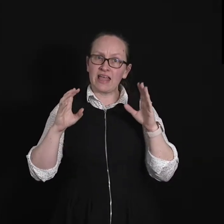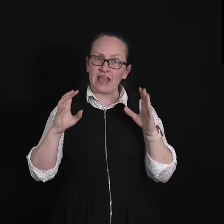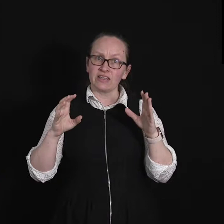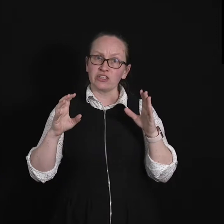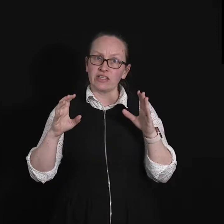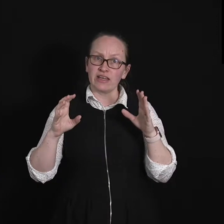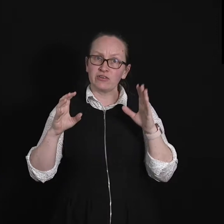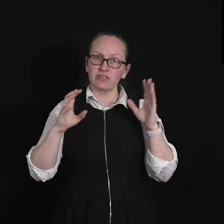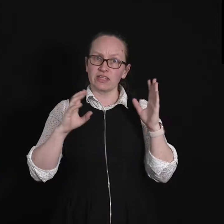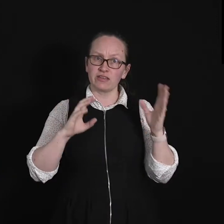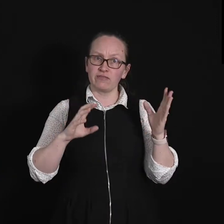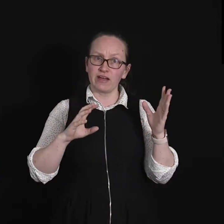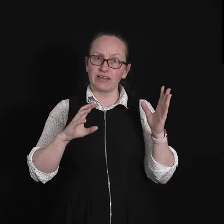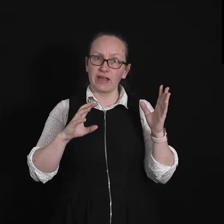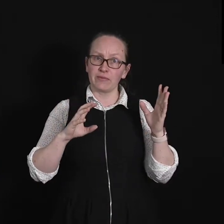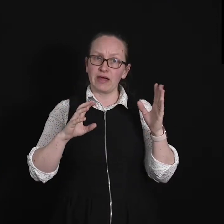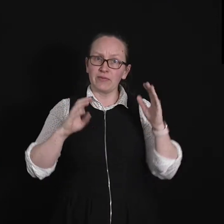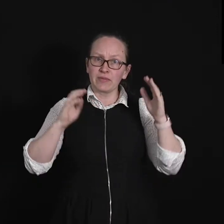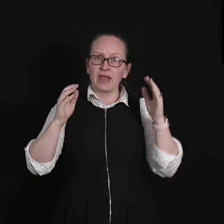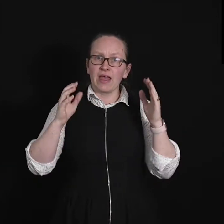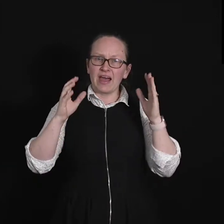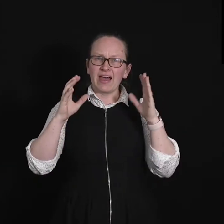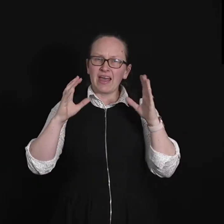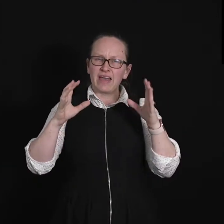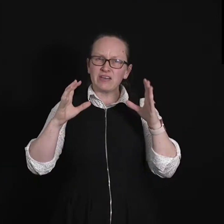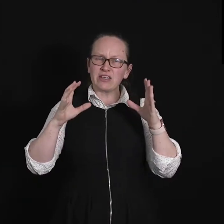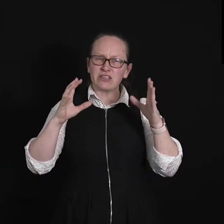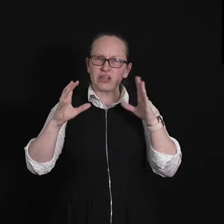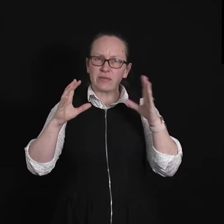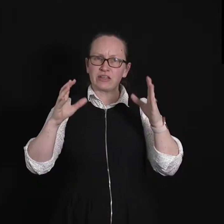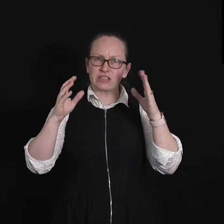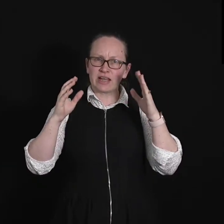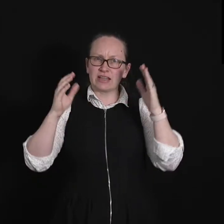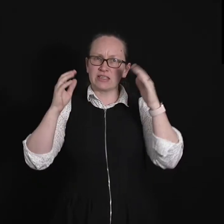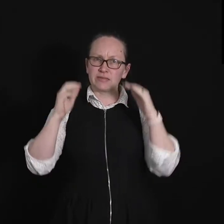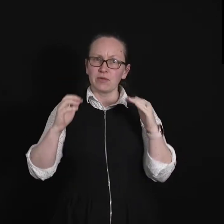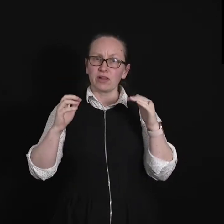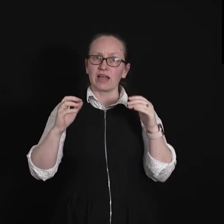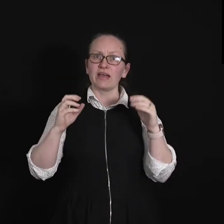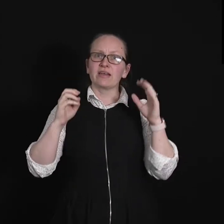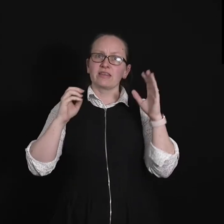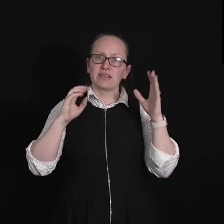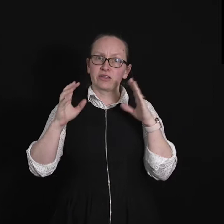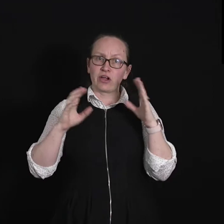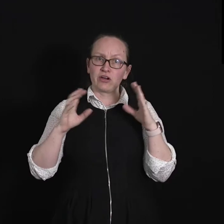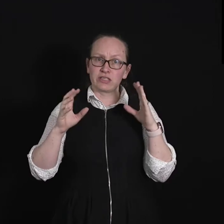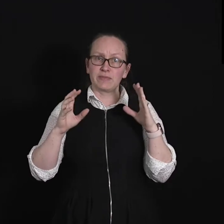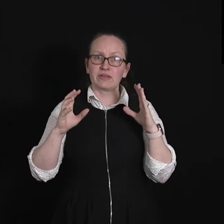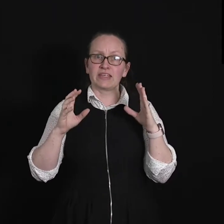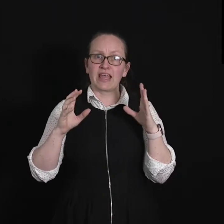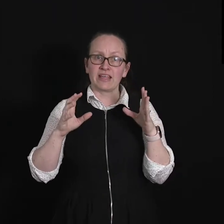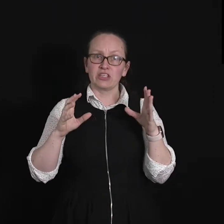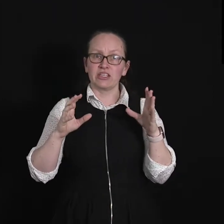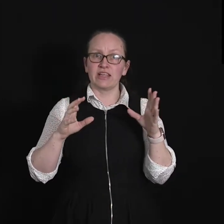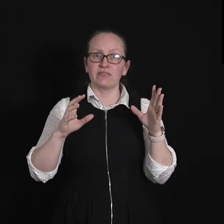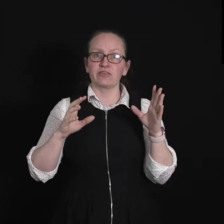the energy levels in the finite well are ever so much slightly smaller than the corresponding energy levels